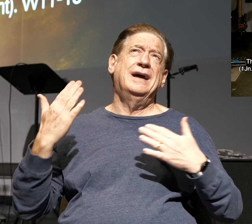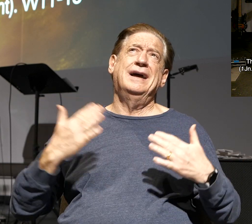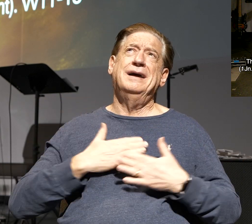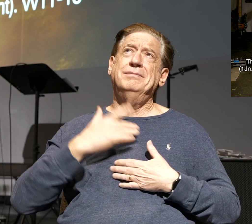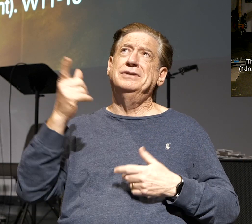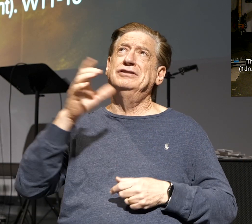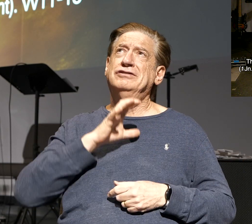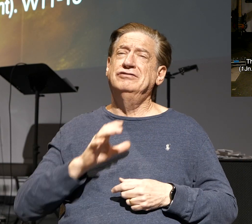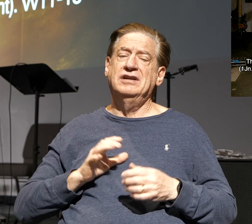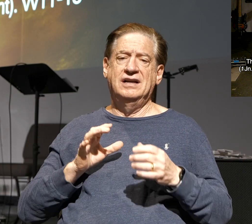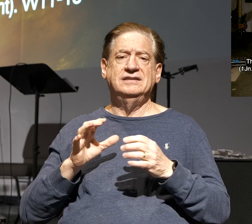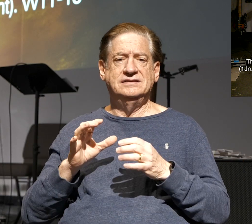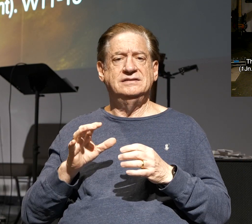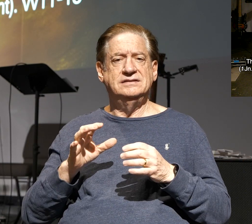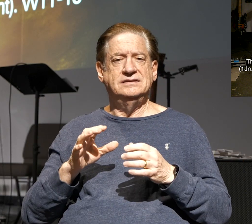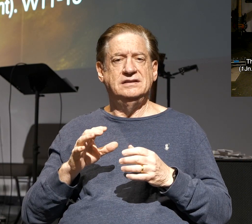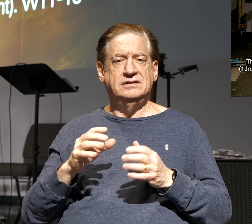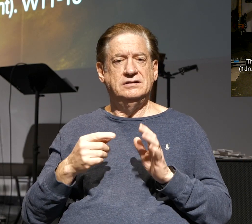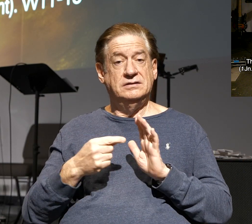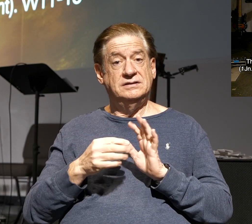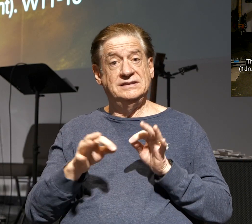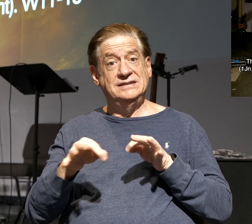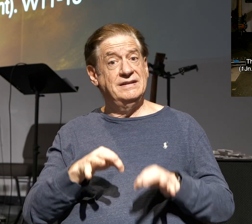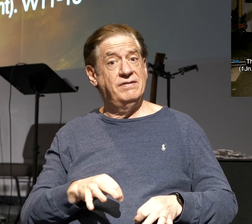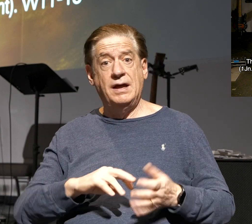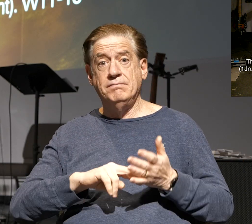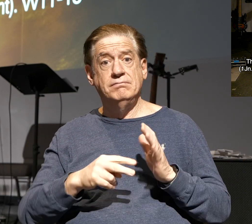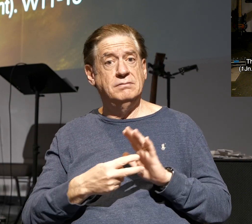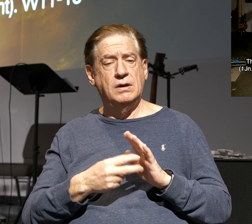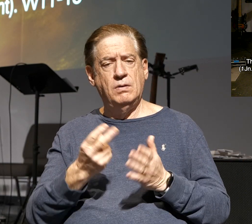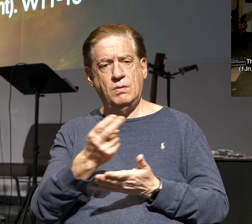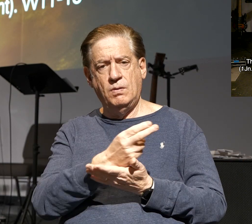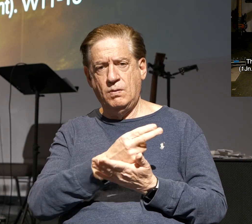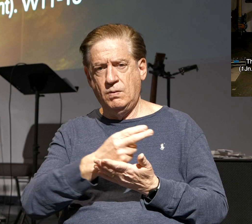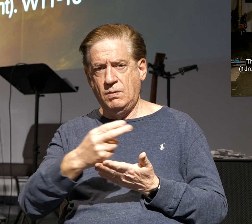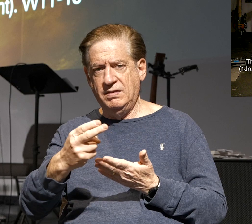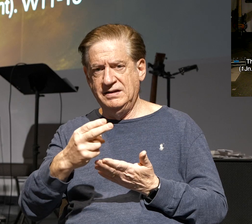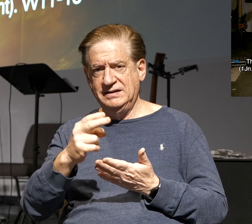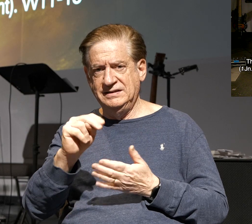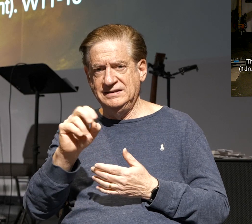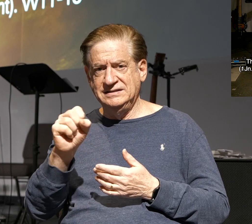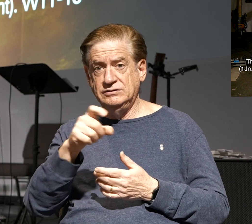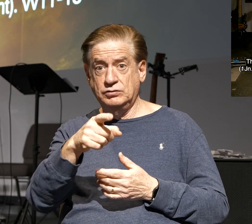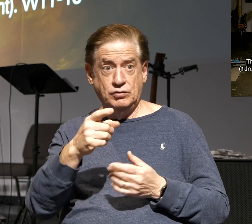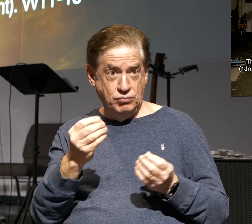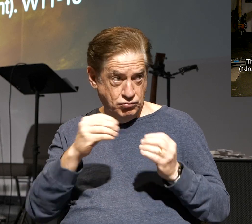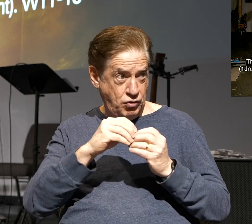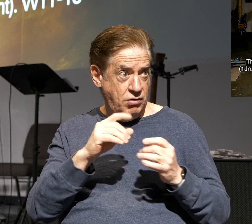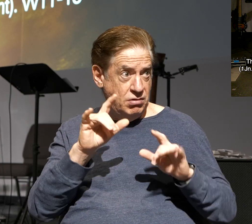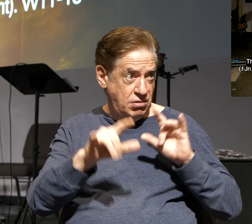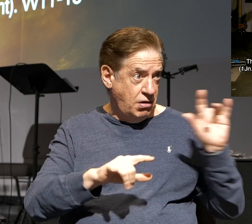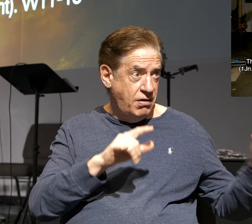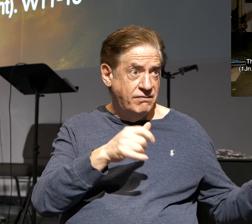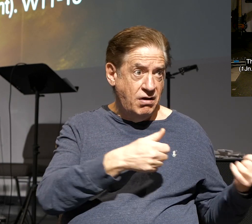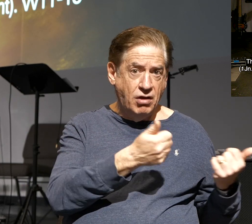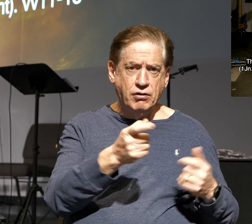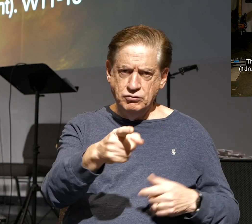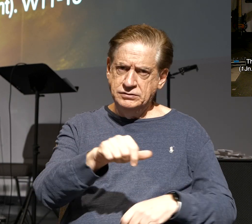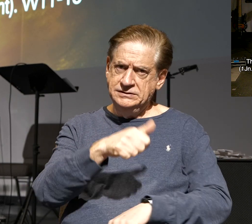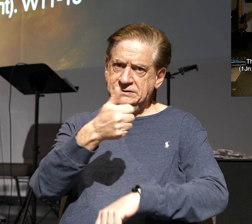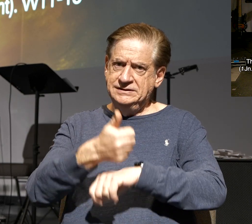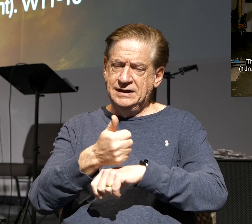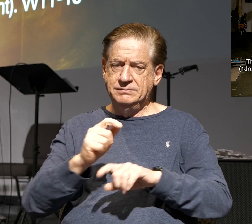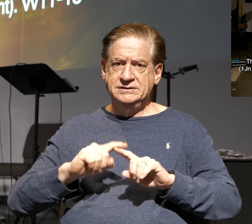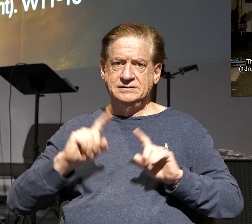I'm defining that as holiness. So, because He also says, not only increased abounding love for others, but established in holiness.